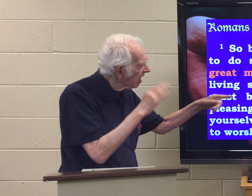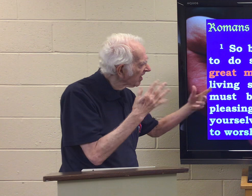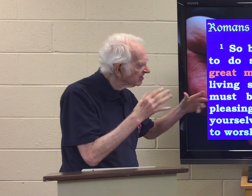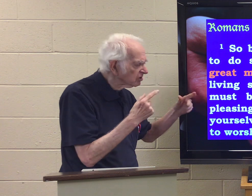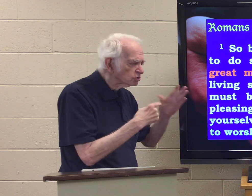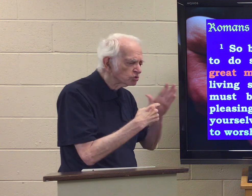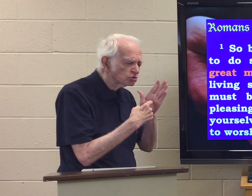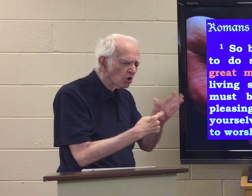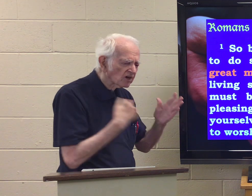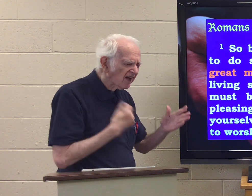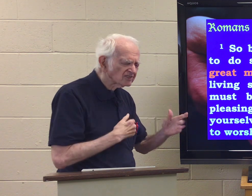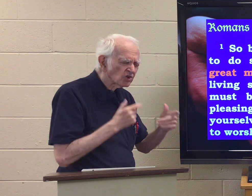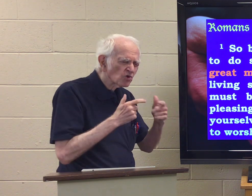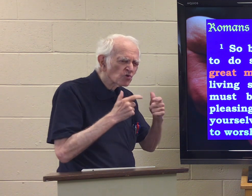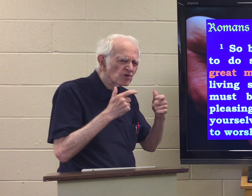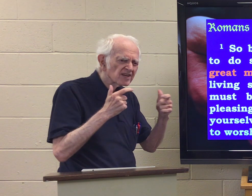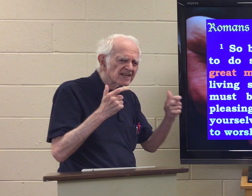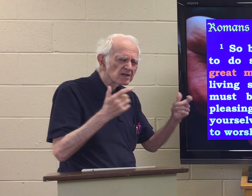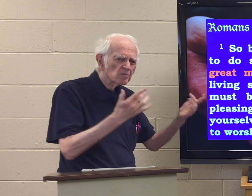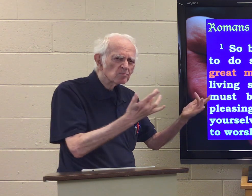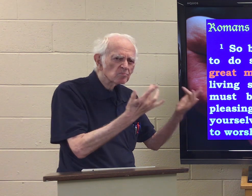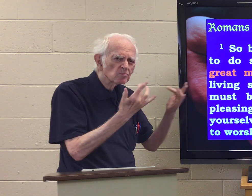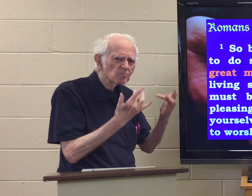God has shown us great mercy.